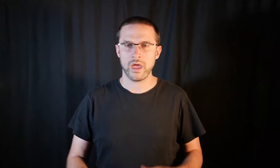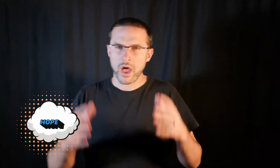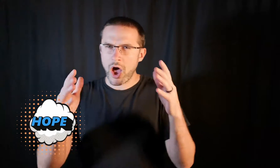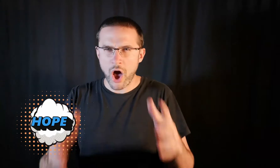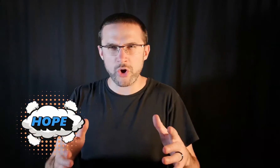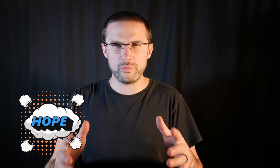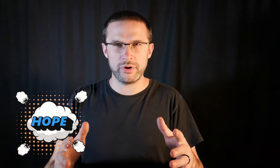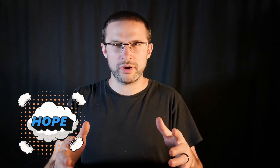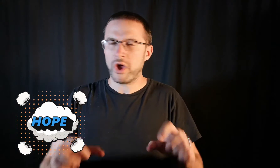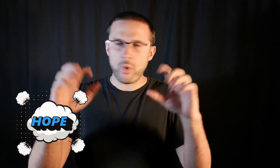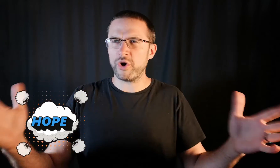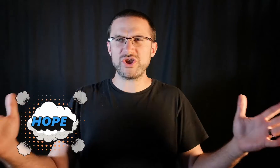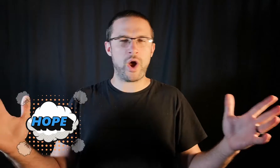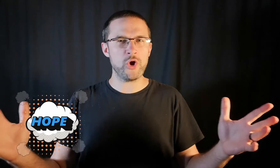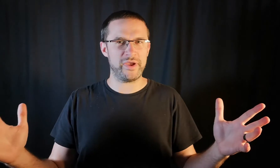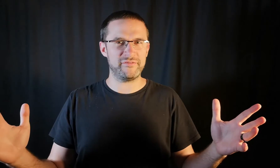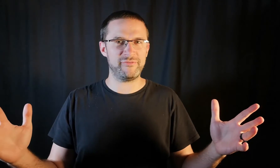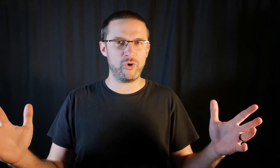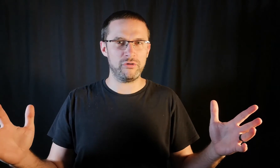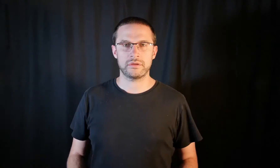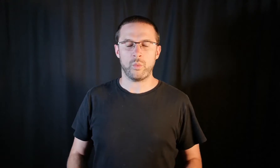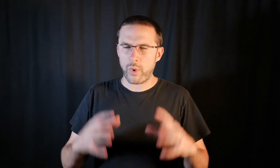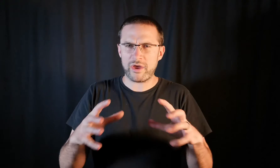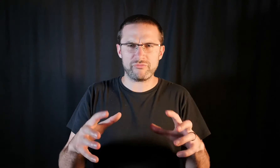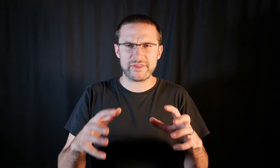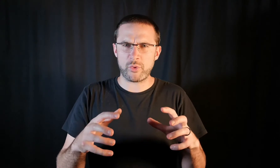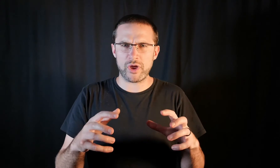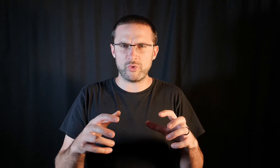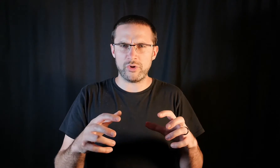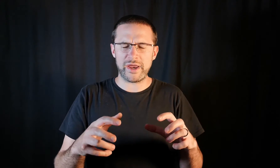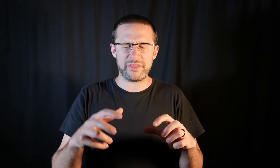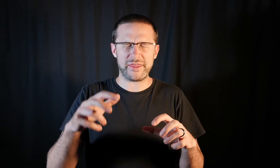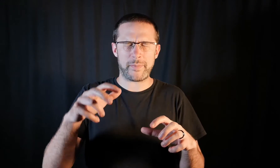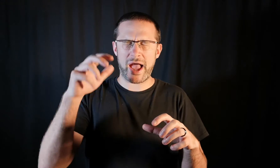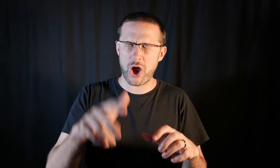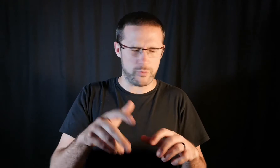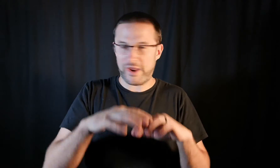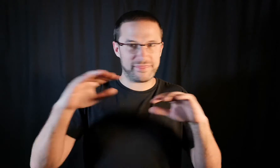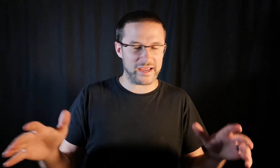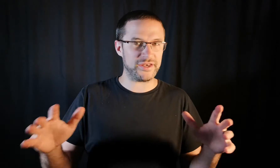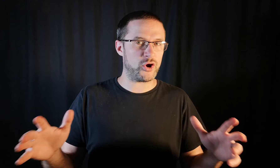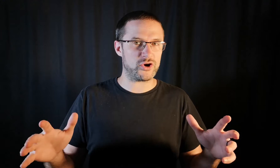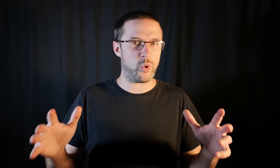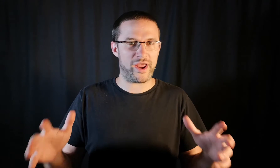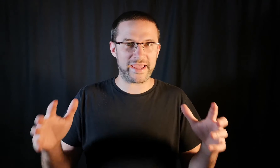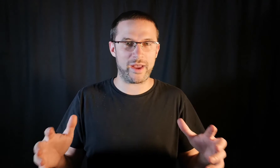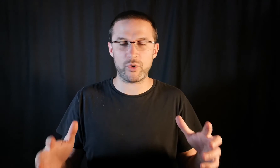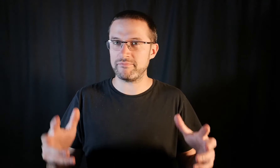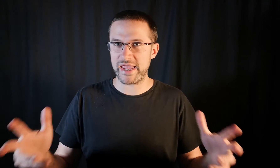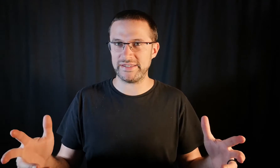Hope. What are you hoping for? When I read the Bible and I think about hope I think I don't quite get what it means.